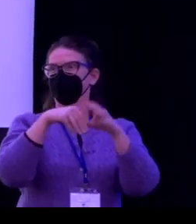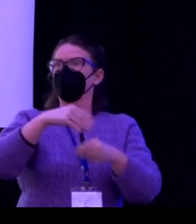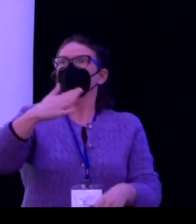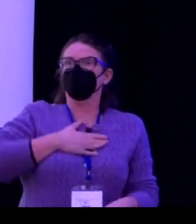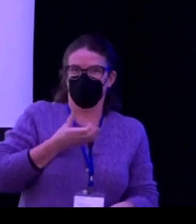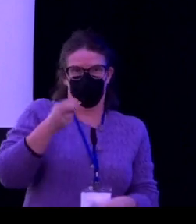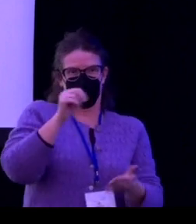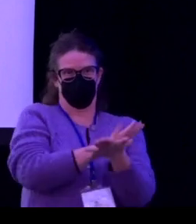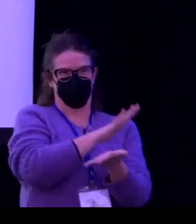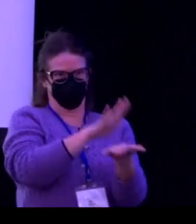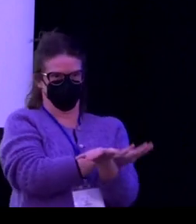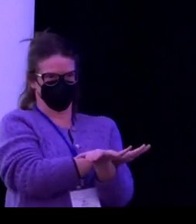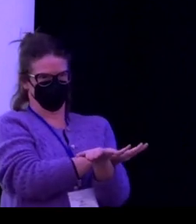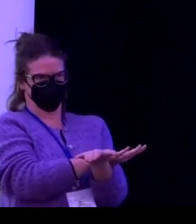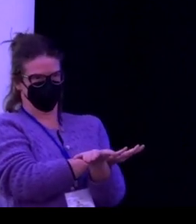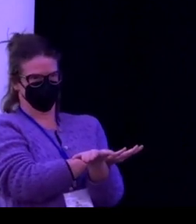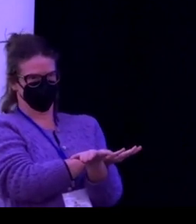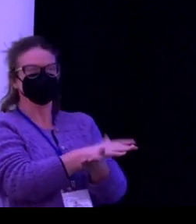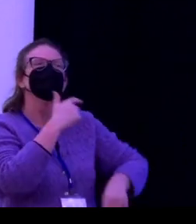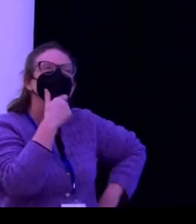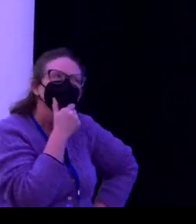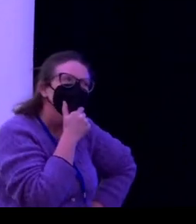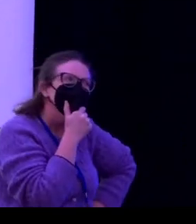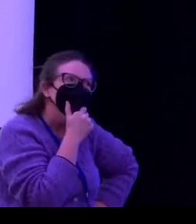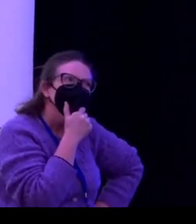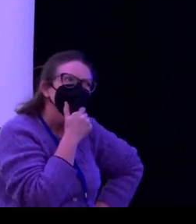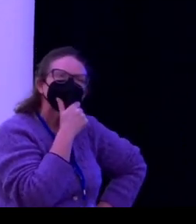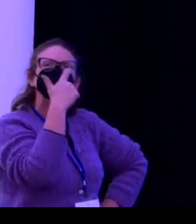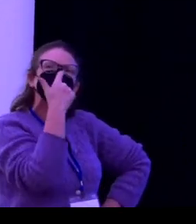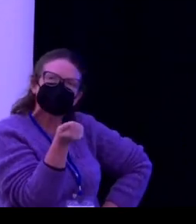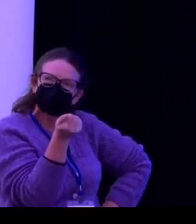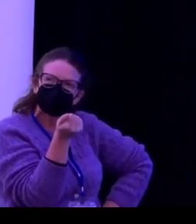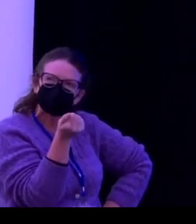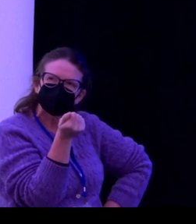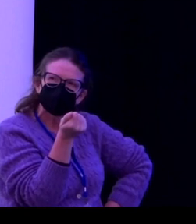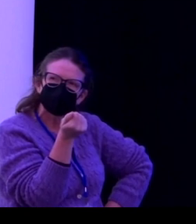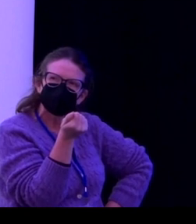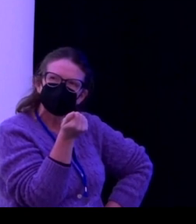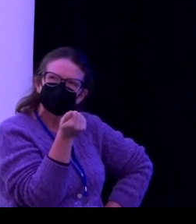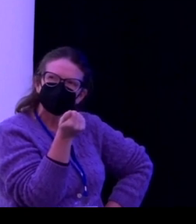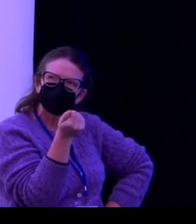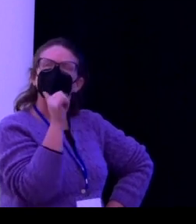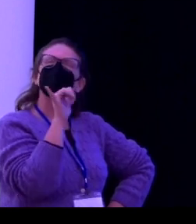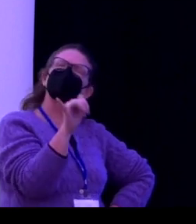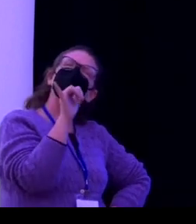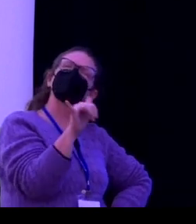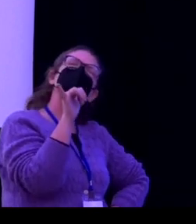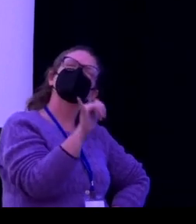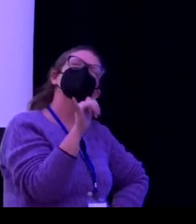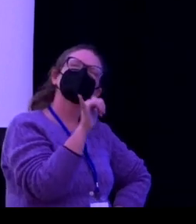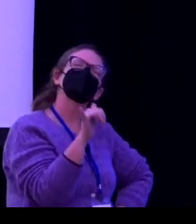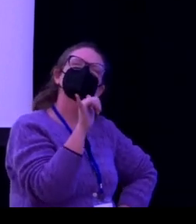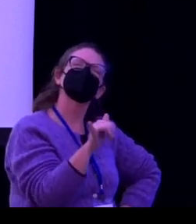they were used as language models in other studies, as